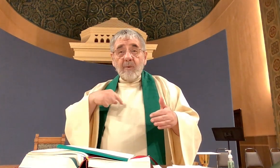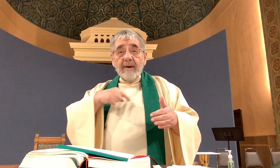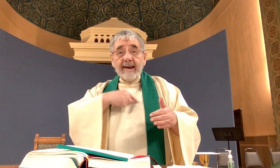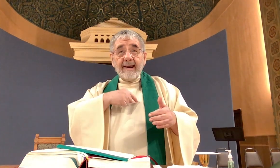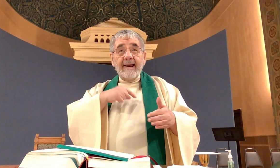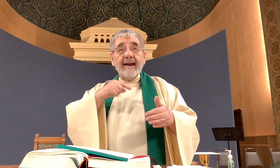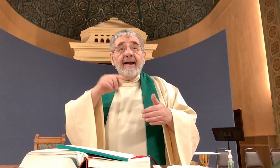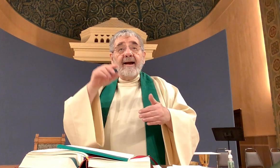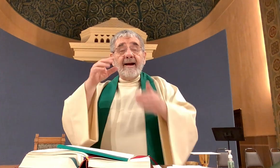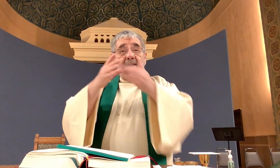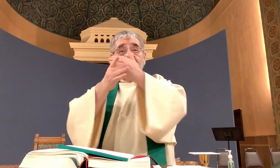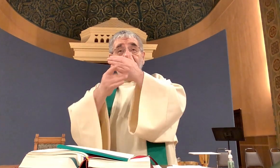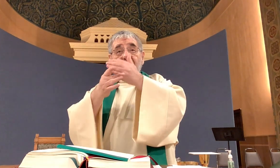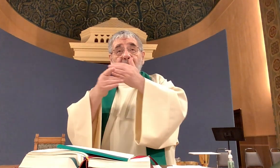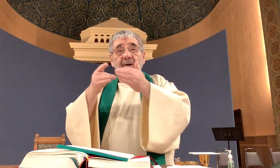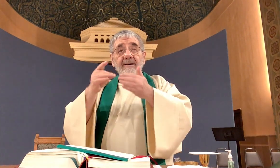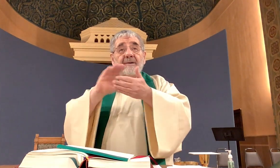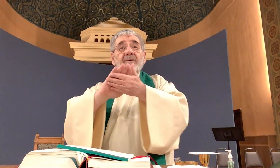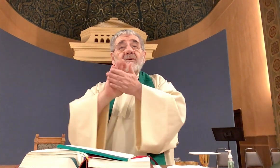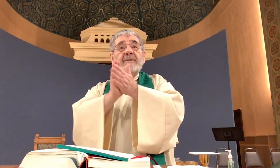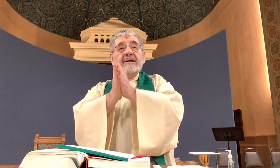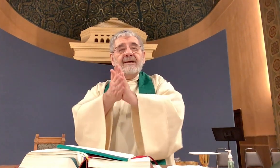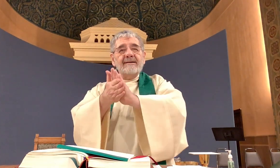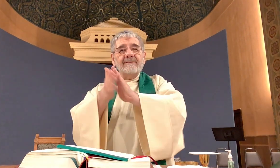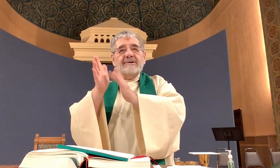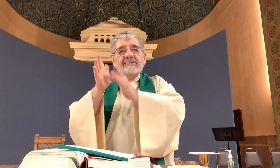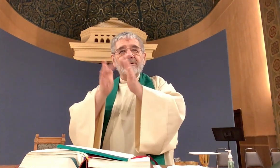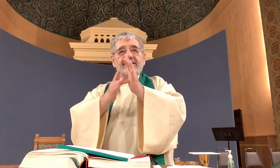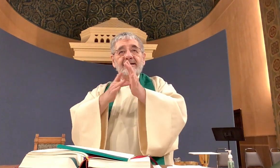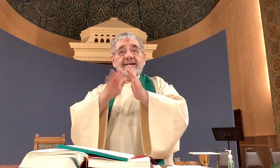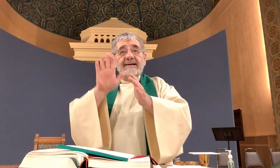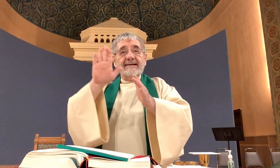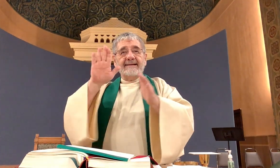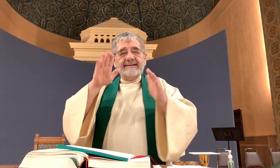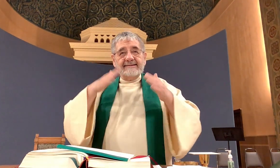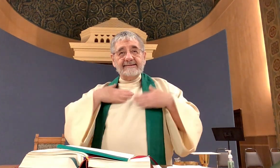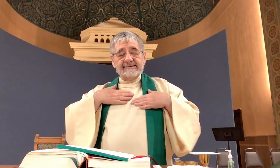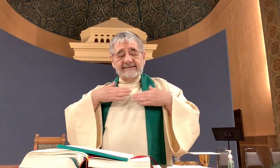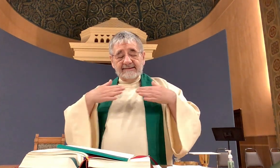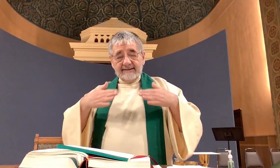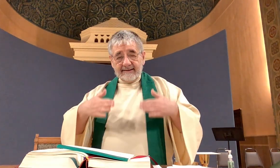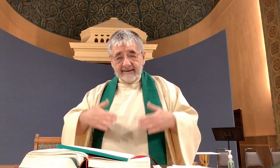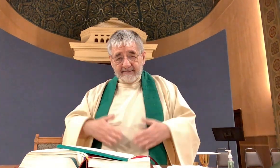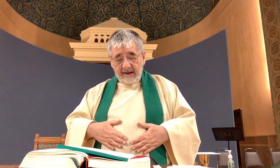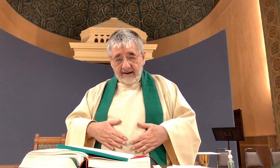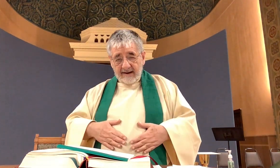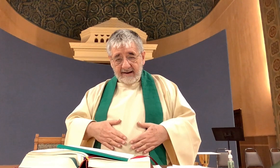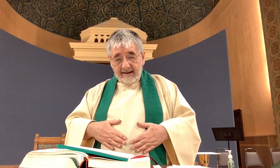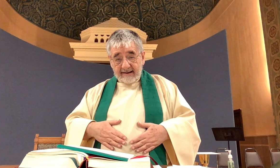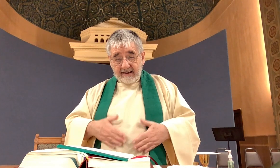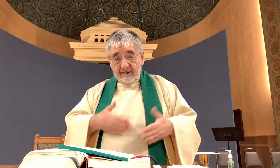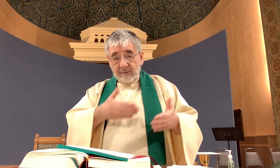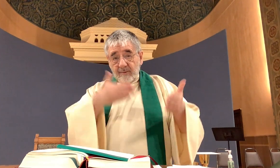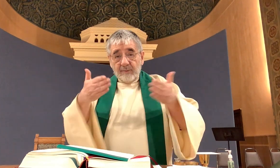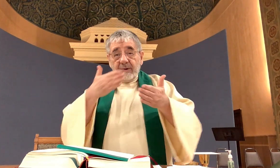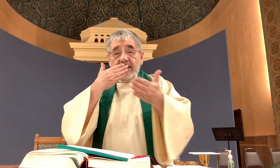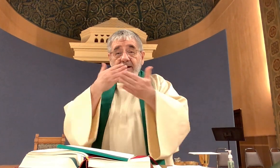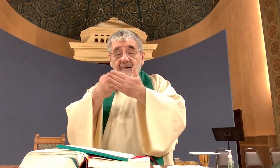we are anointed to become the body of Christ and bring the